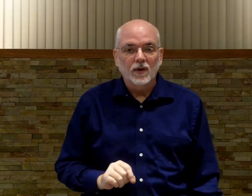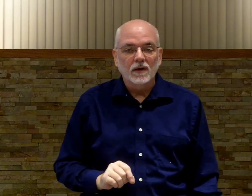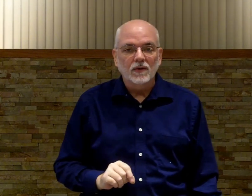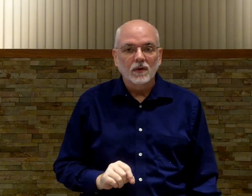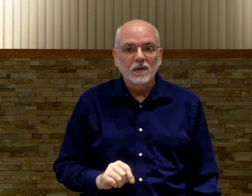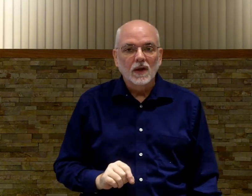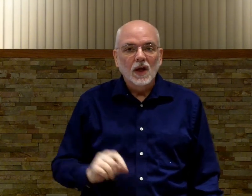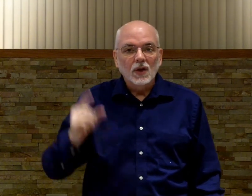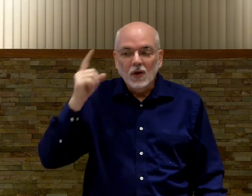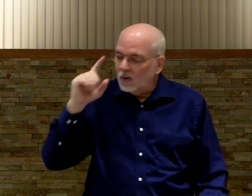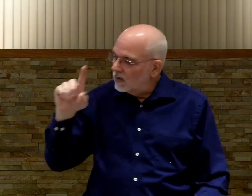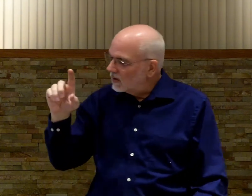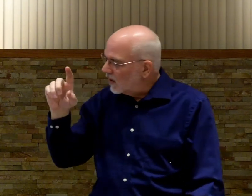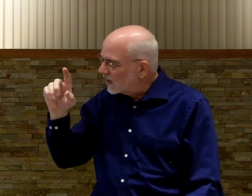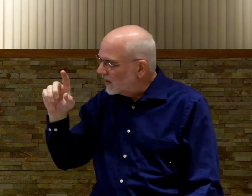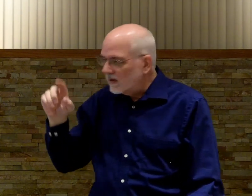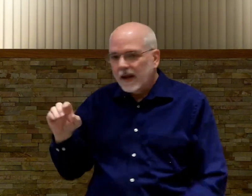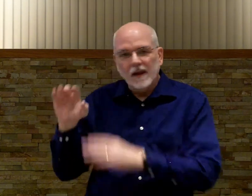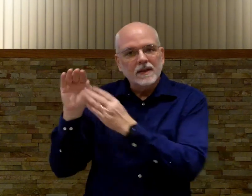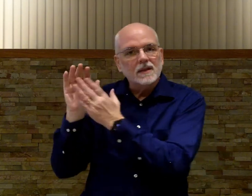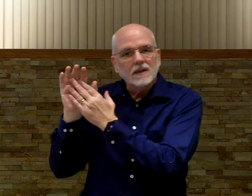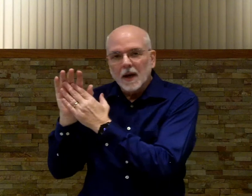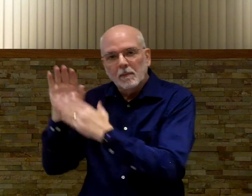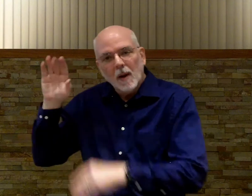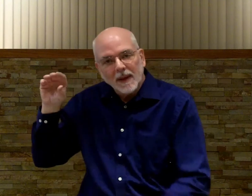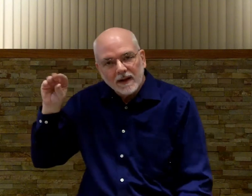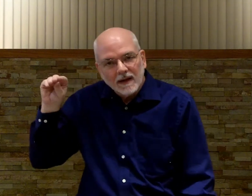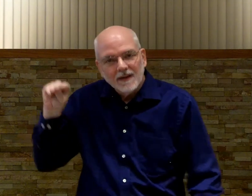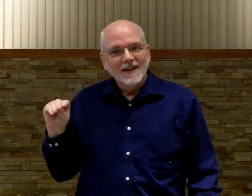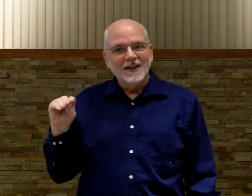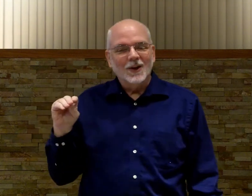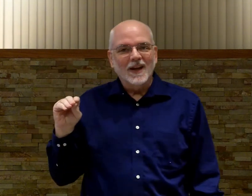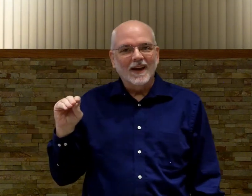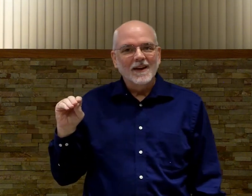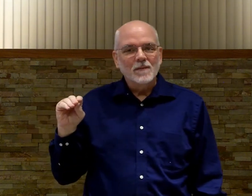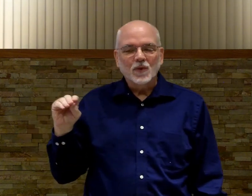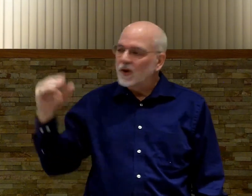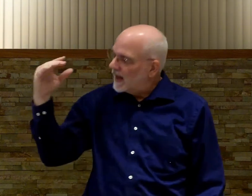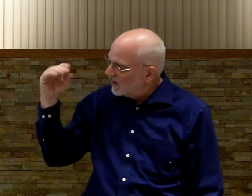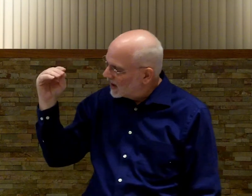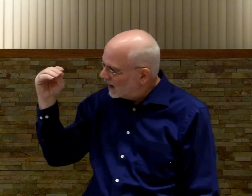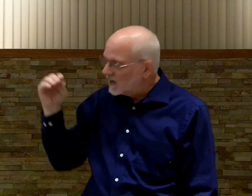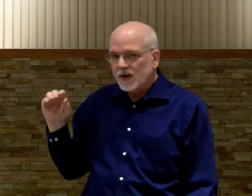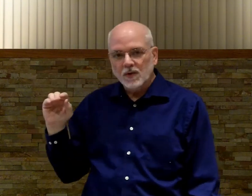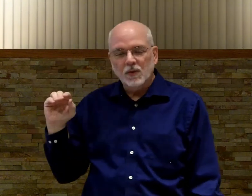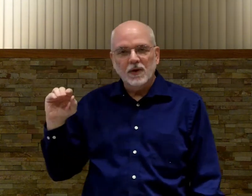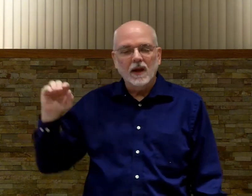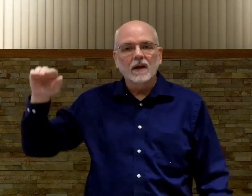front of you. You don't talk to your hand. This is not a puppet. Okay? You're not having a conversation with your hand.